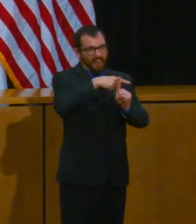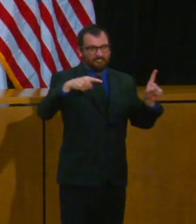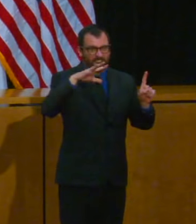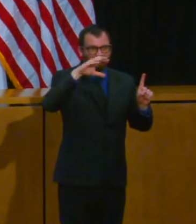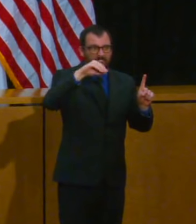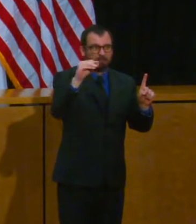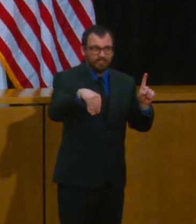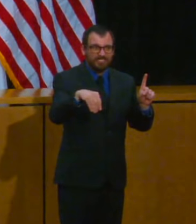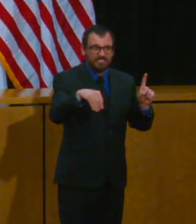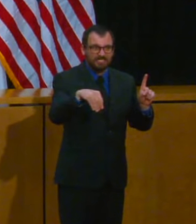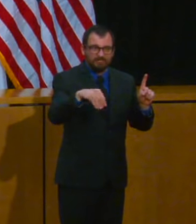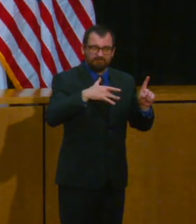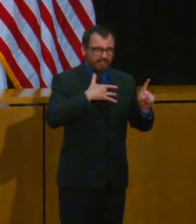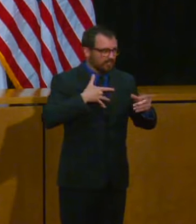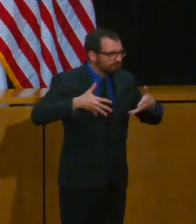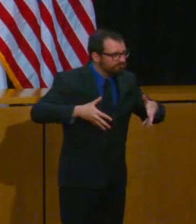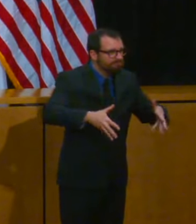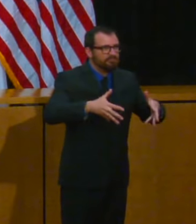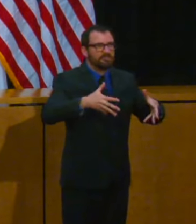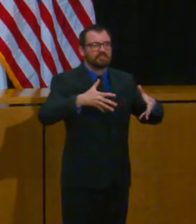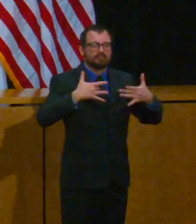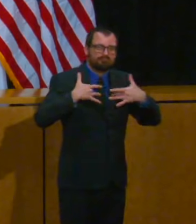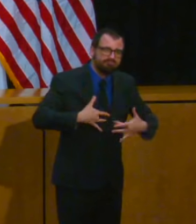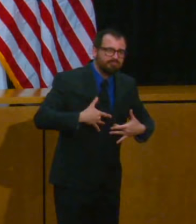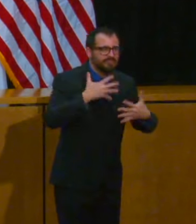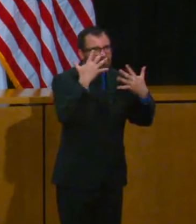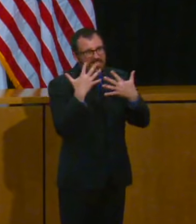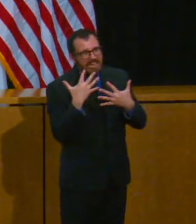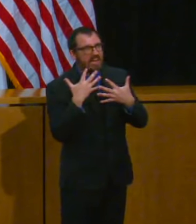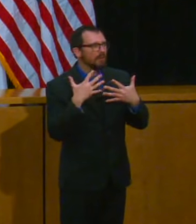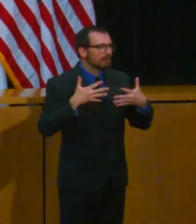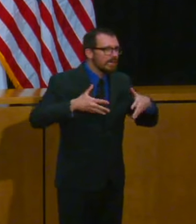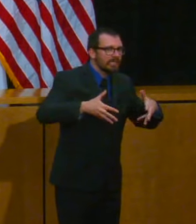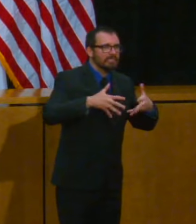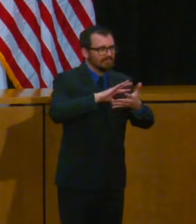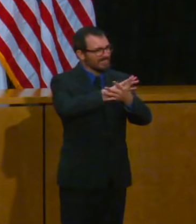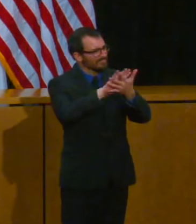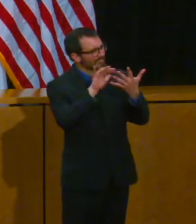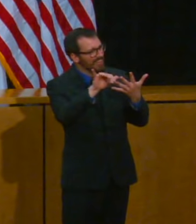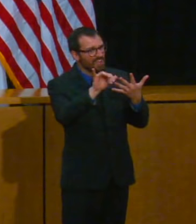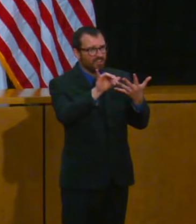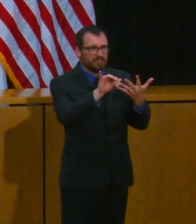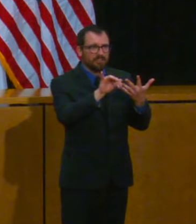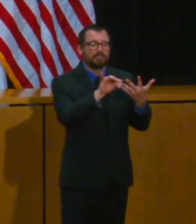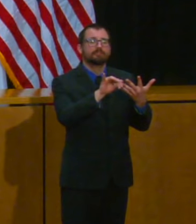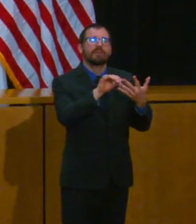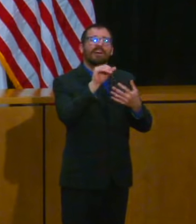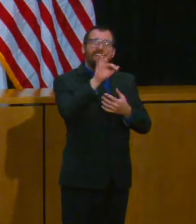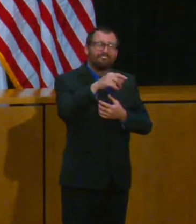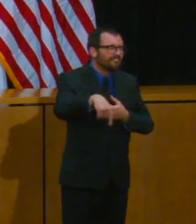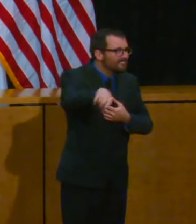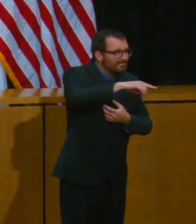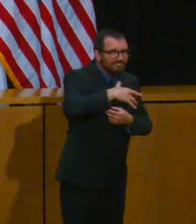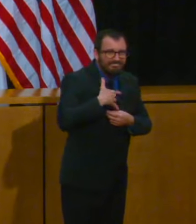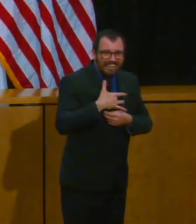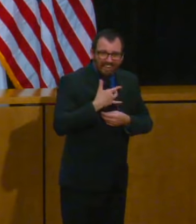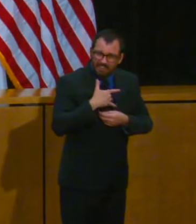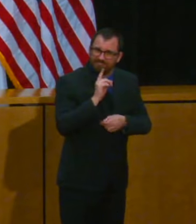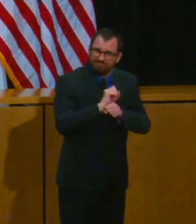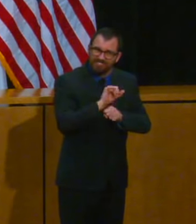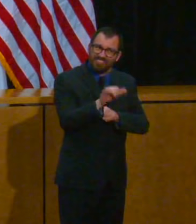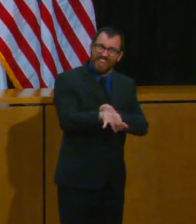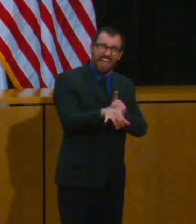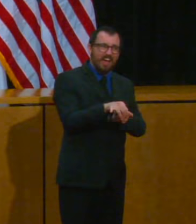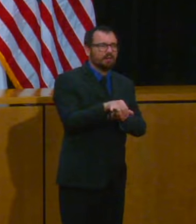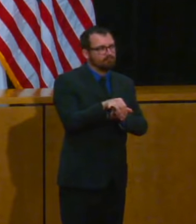overwhelmed with emotions like sadness or anxiety there are resources out there you can call to talk C-A